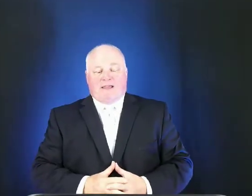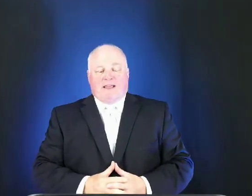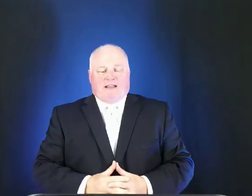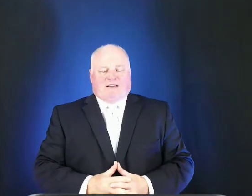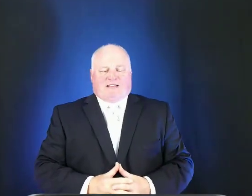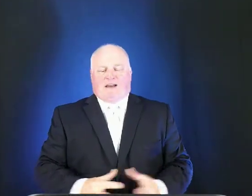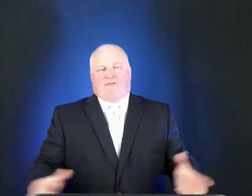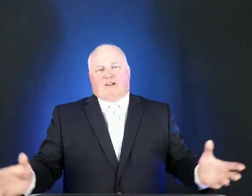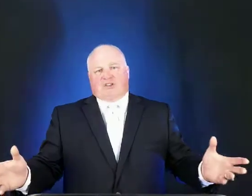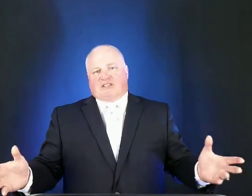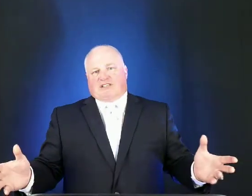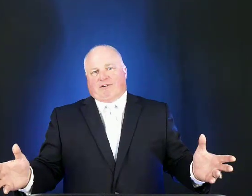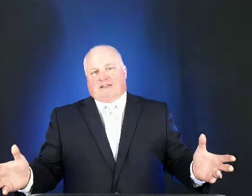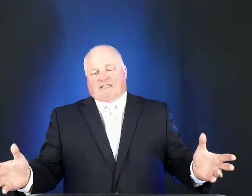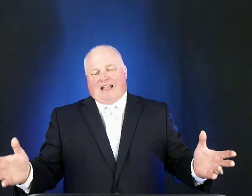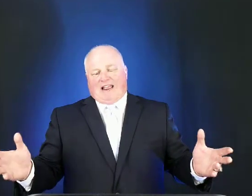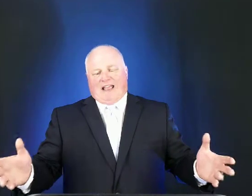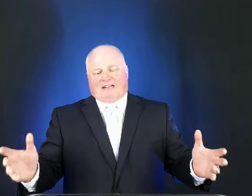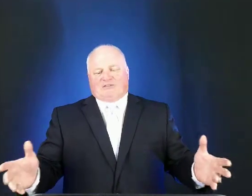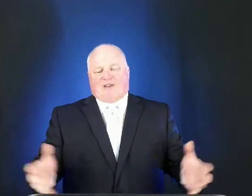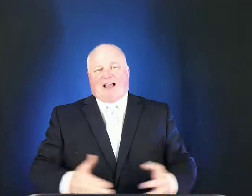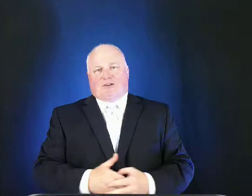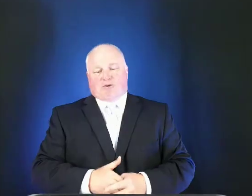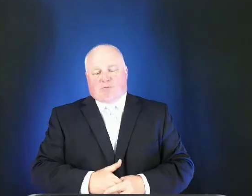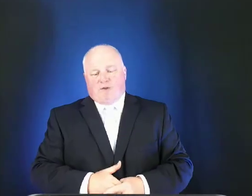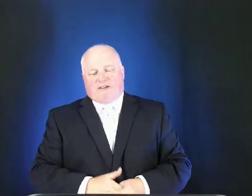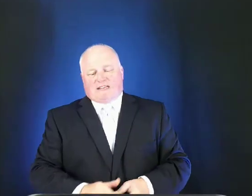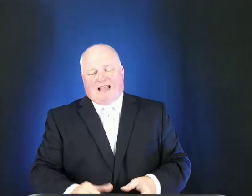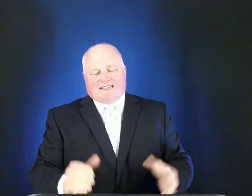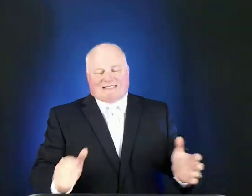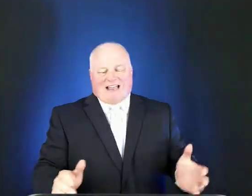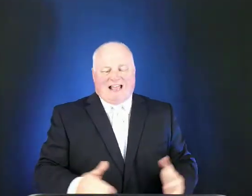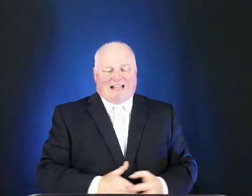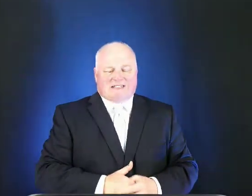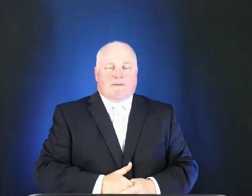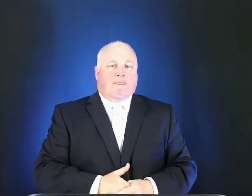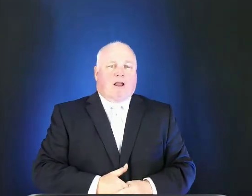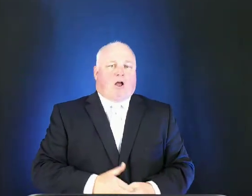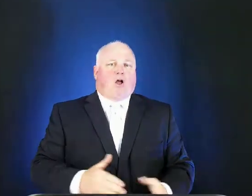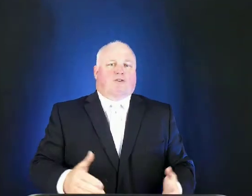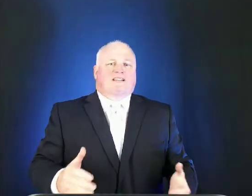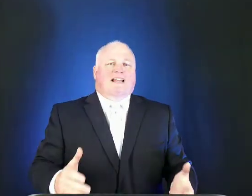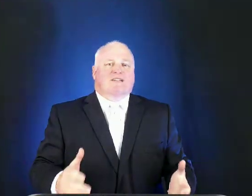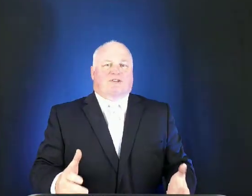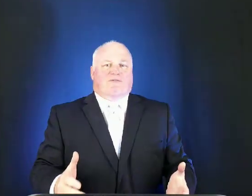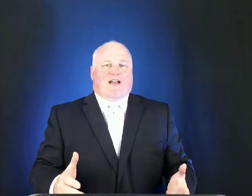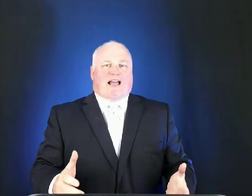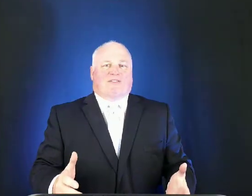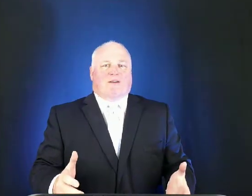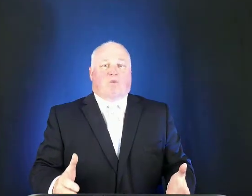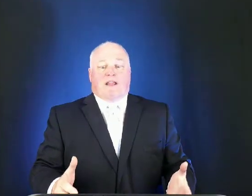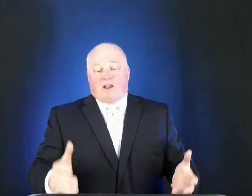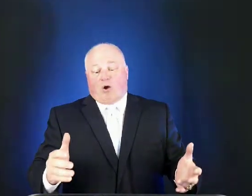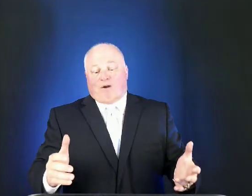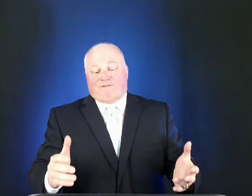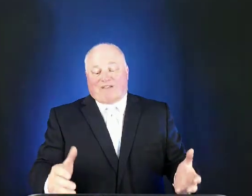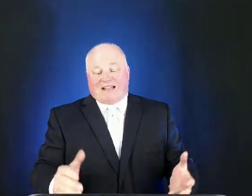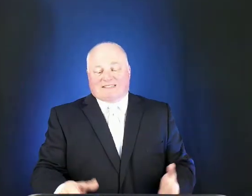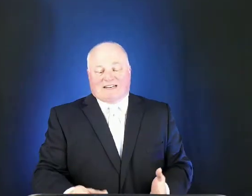television series like x files or movies like signs all testify that we are fascinated